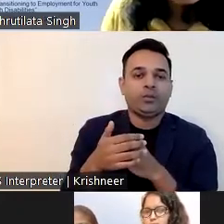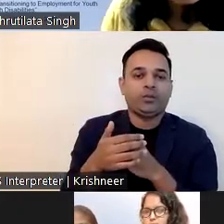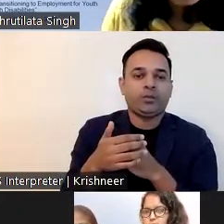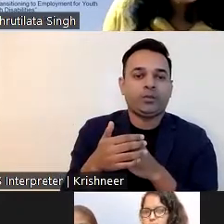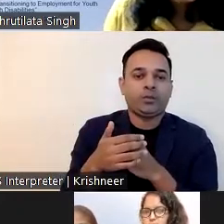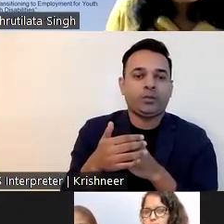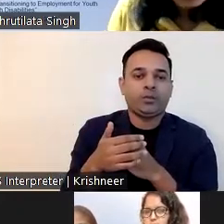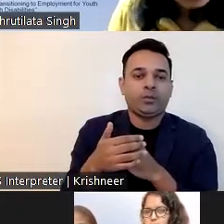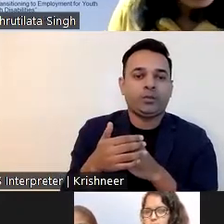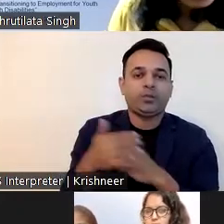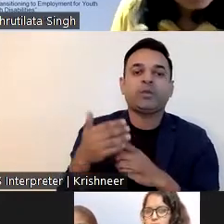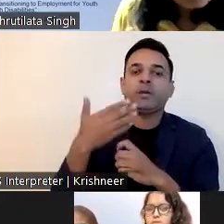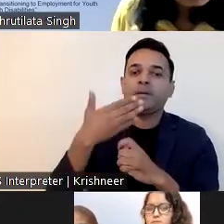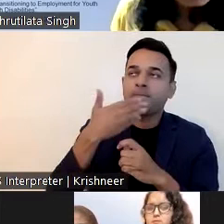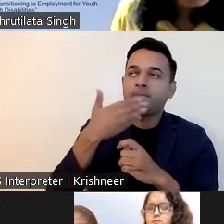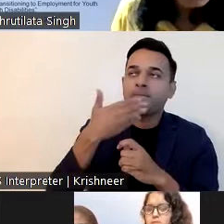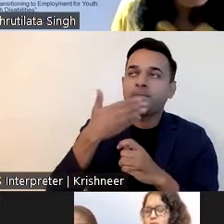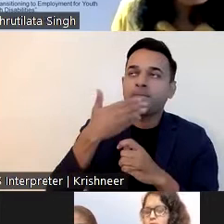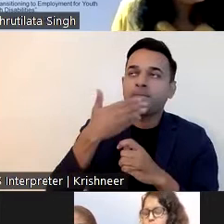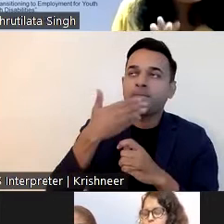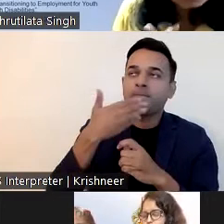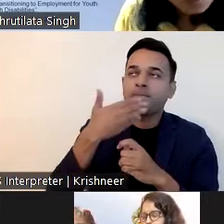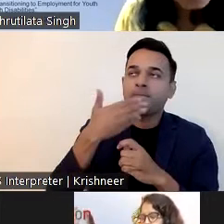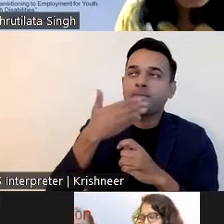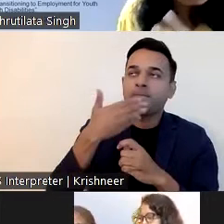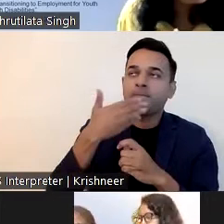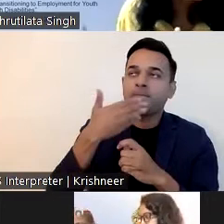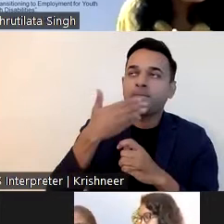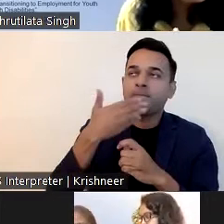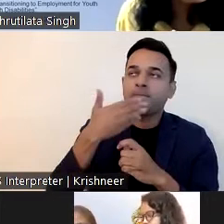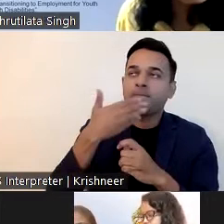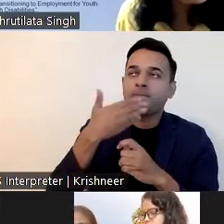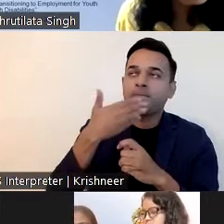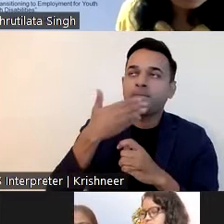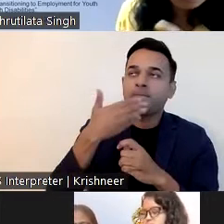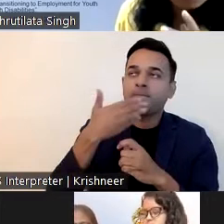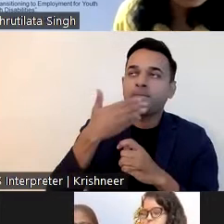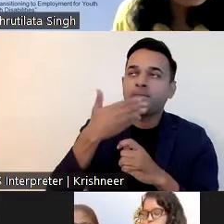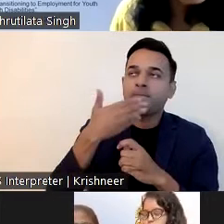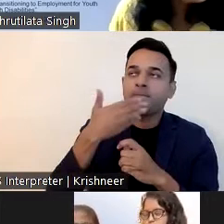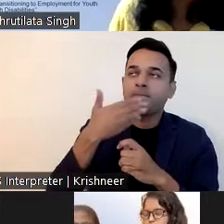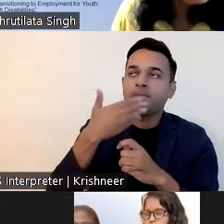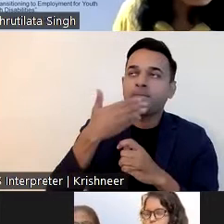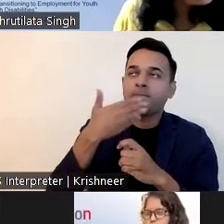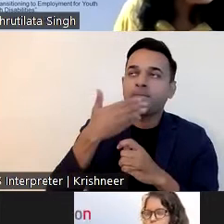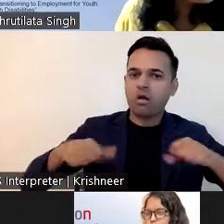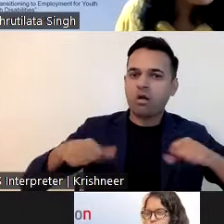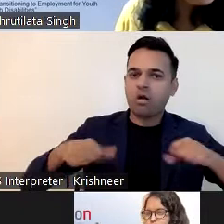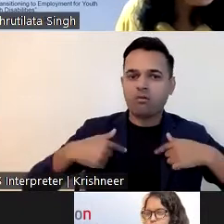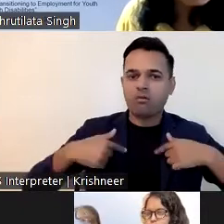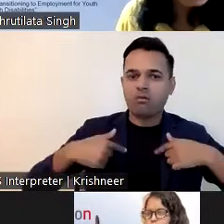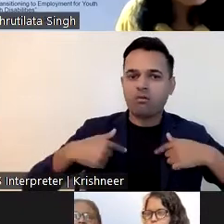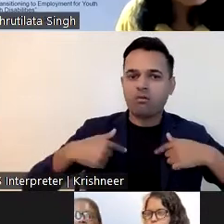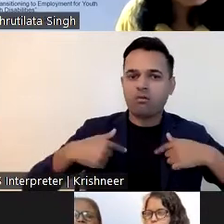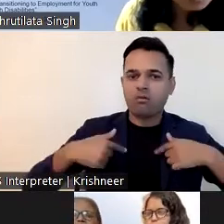And having an employment in a safe and accessible environment is one way. But